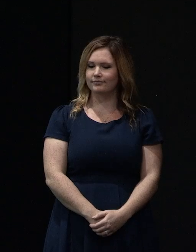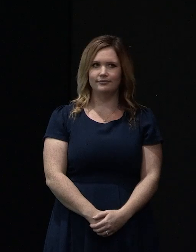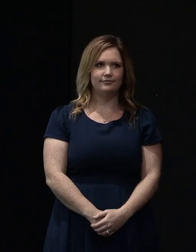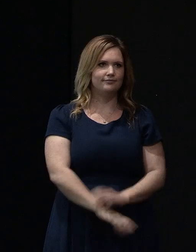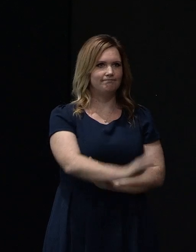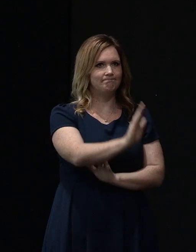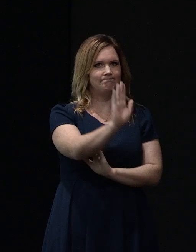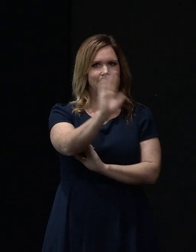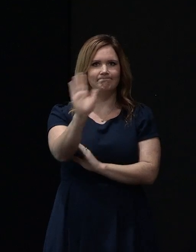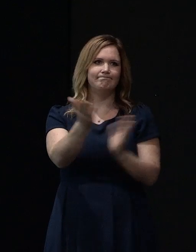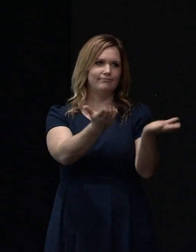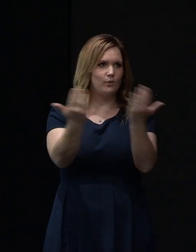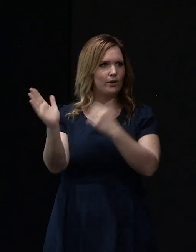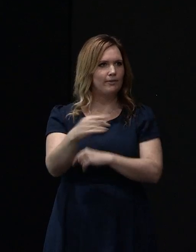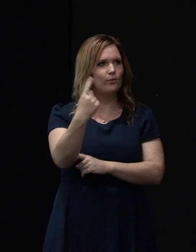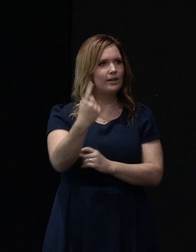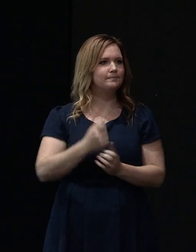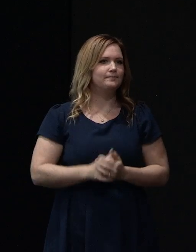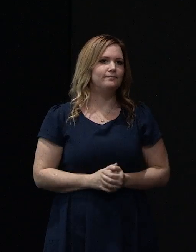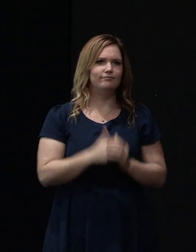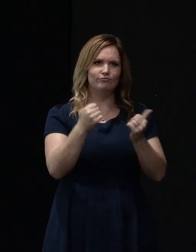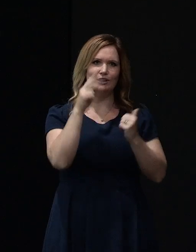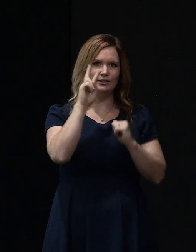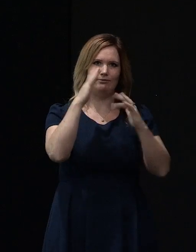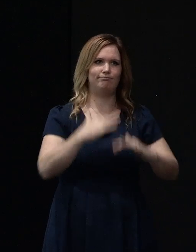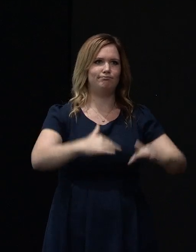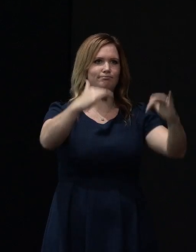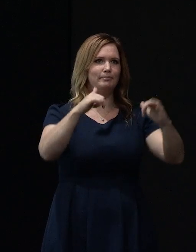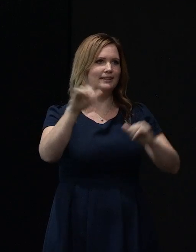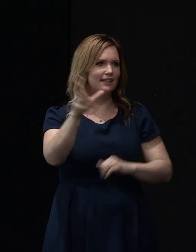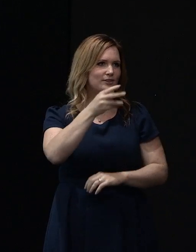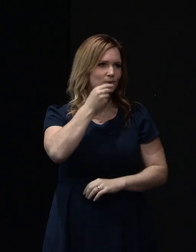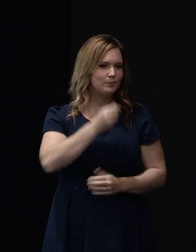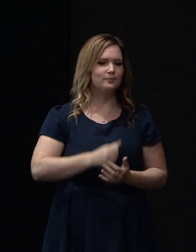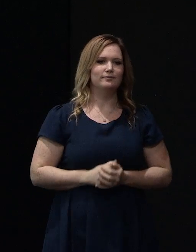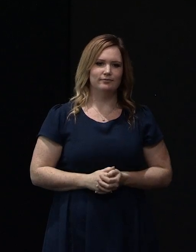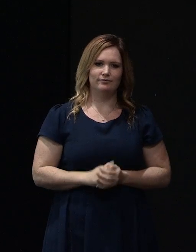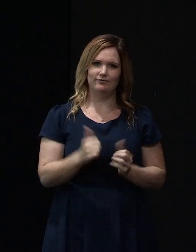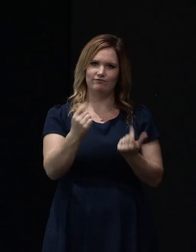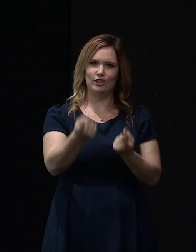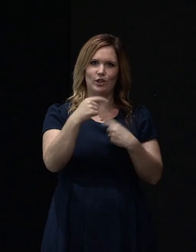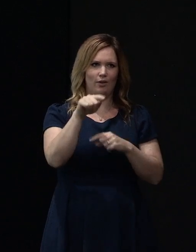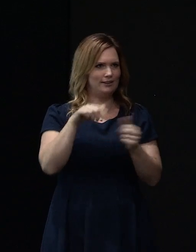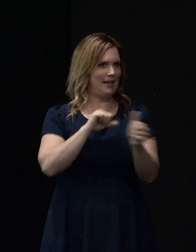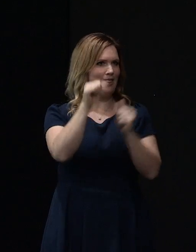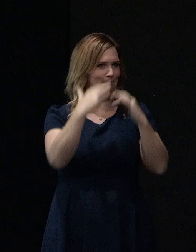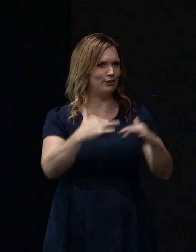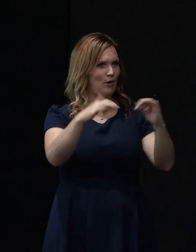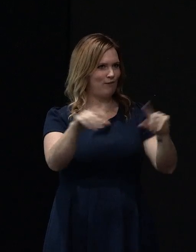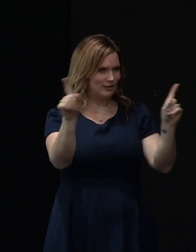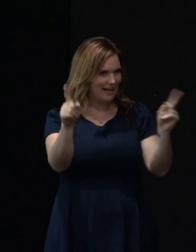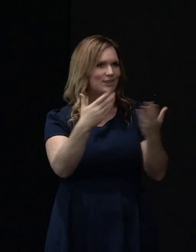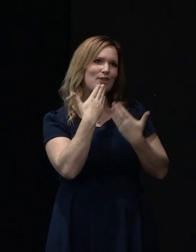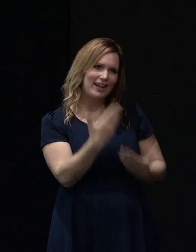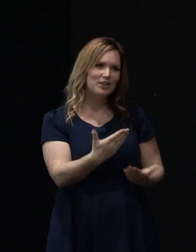Welcome, everyone. It's great to see such a big crowd here this afternoon. I've been told we've got the biggest crowd of the day, so thank you very